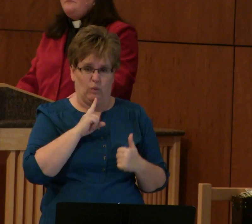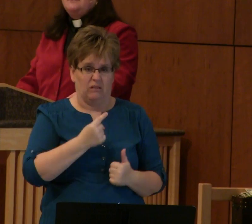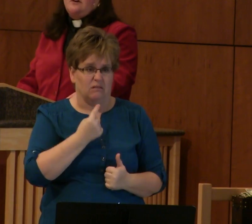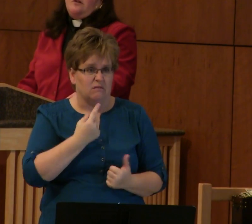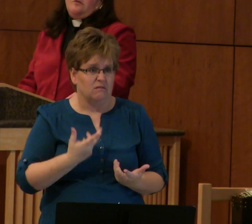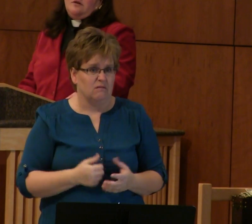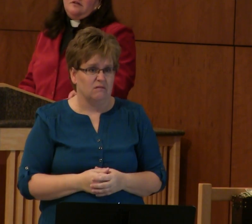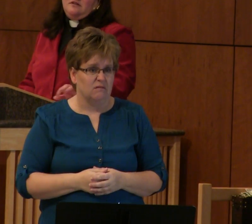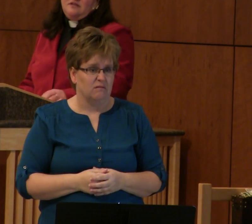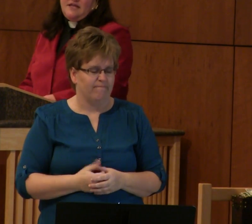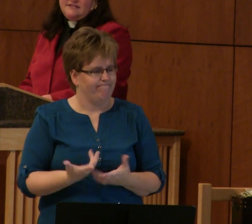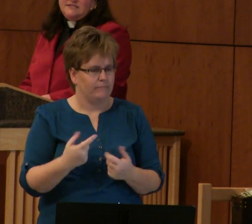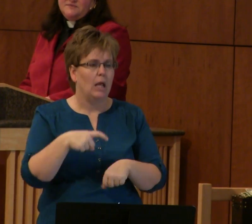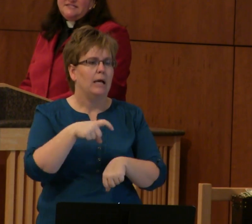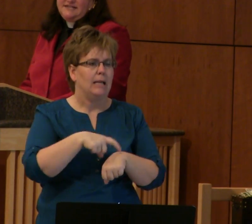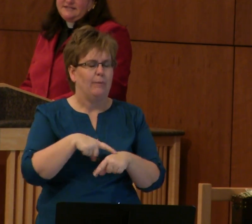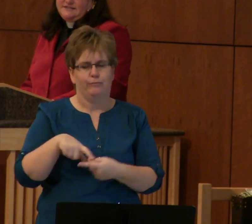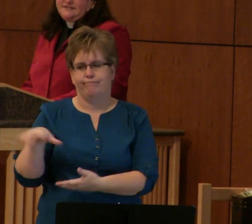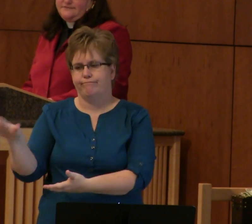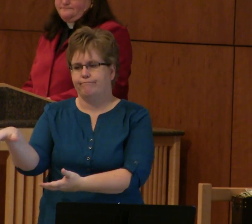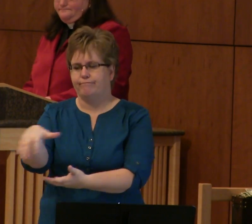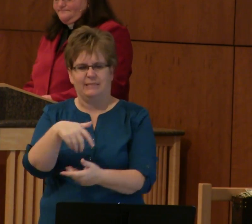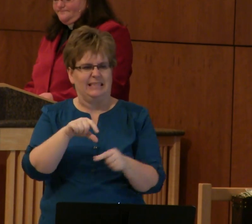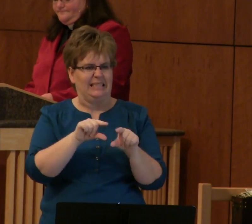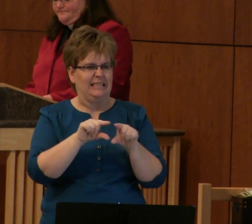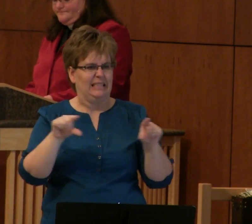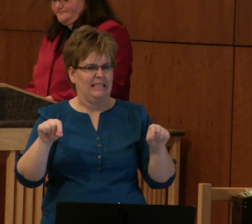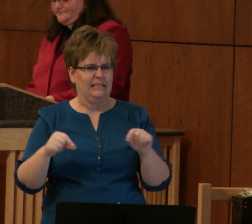Time to go get some sticks.